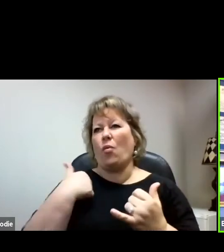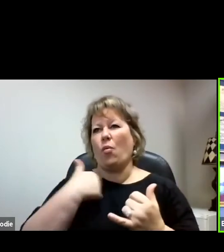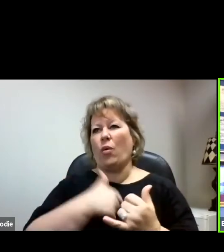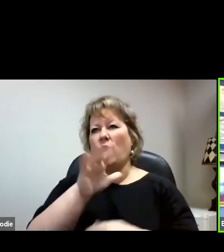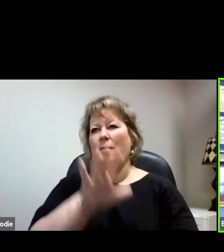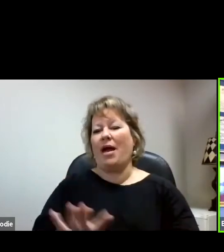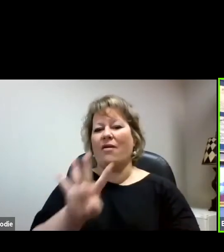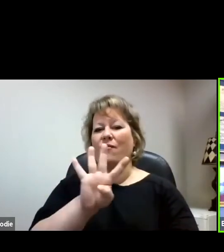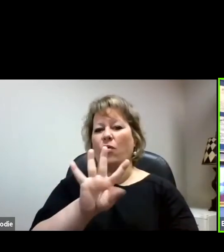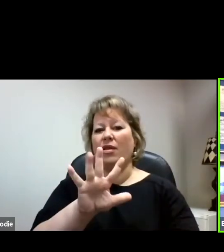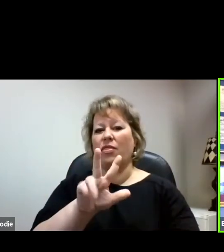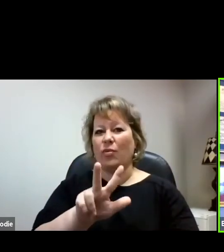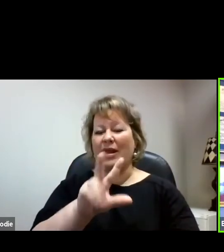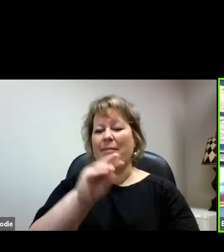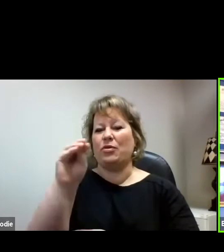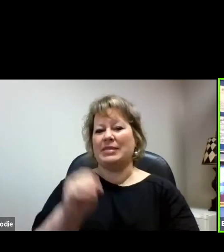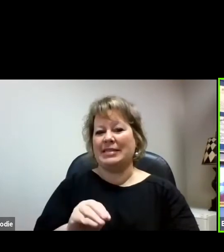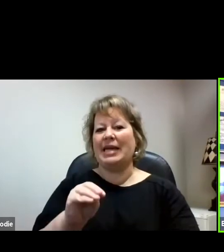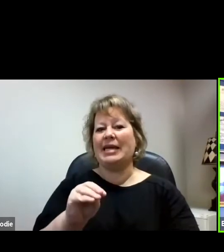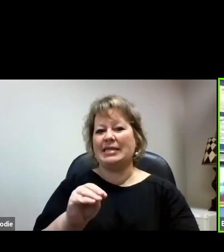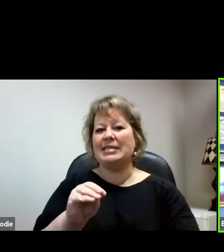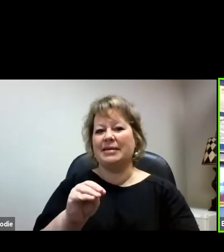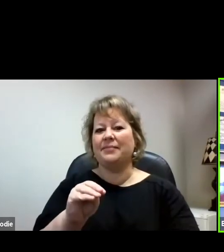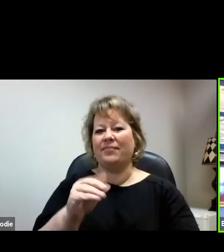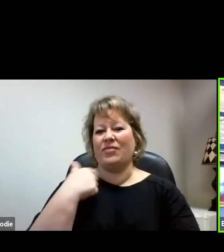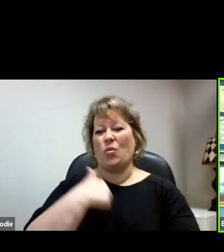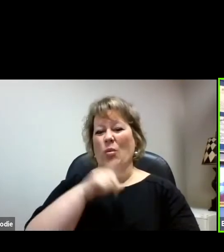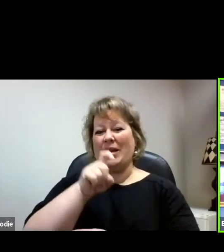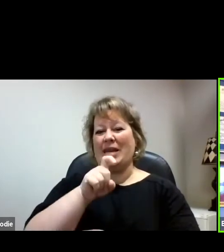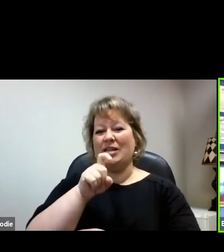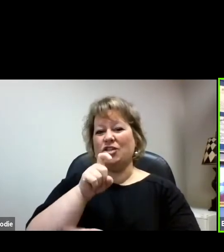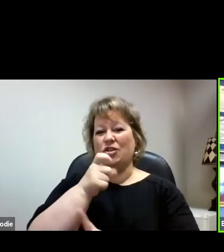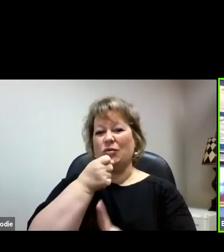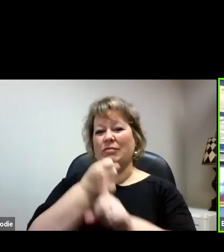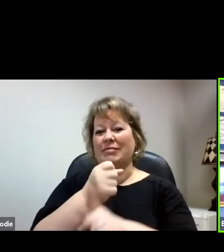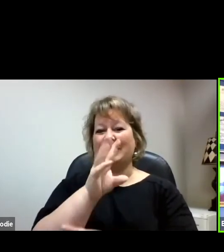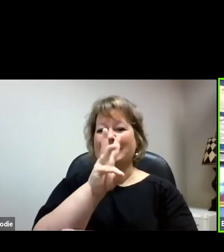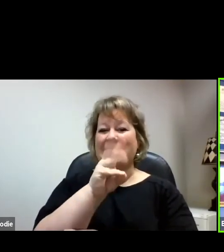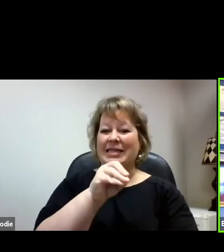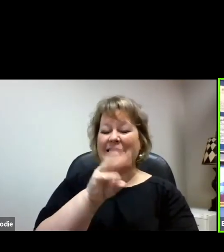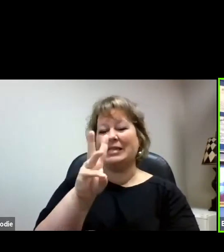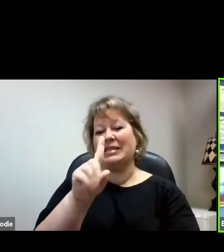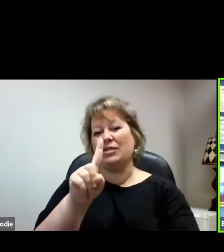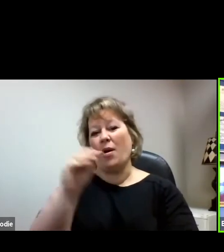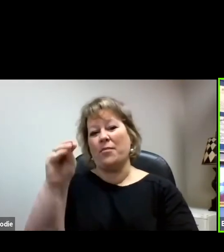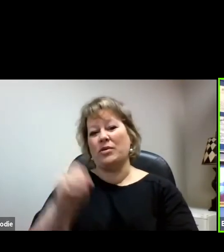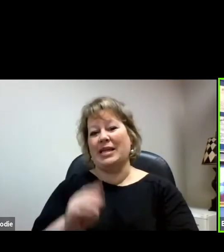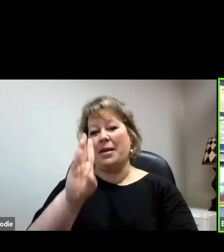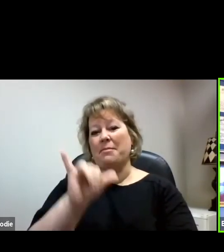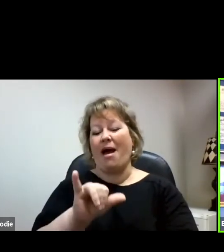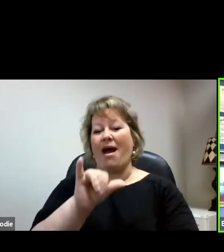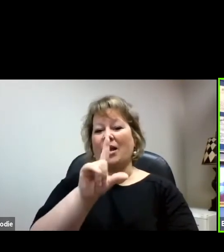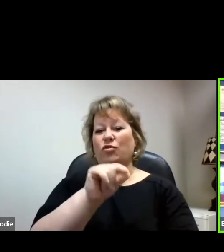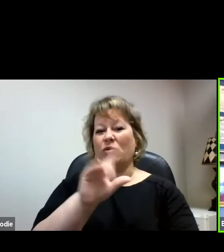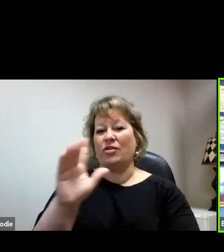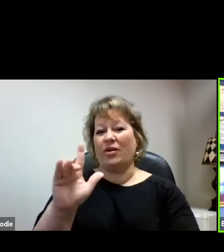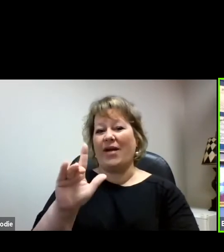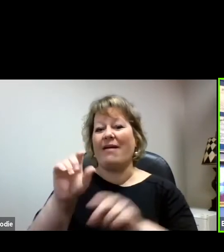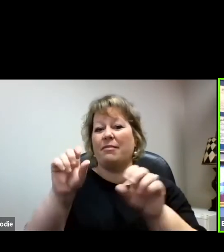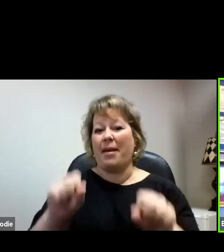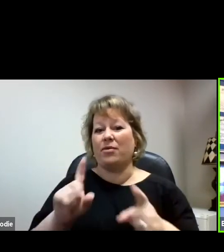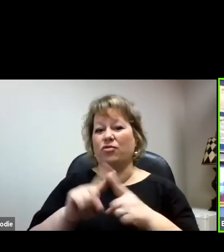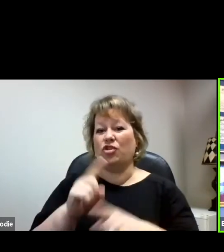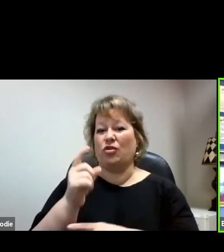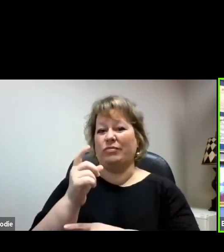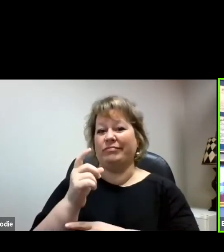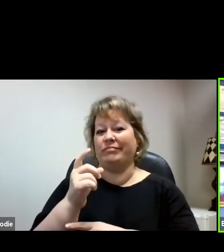43% as a state. We need to get to 60, 61% by 2025 to be able to just to hold